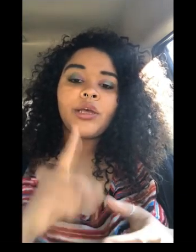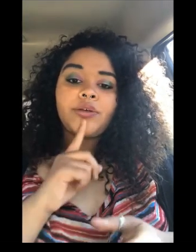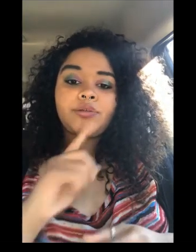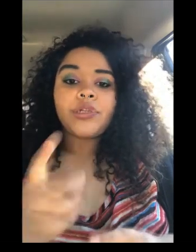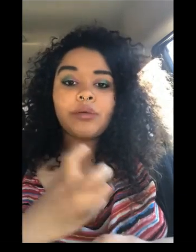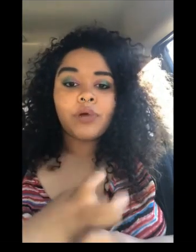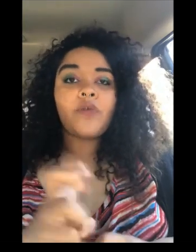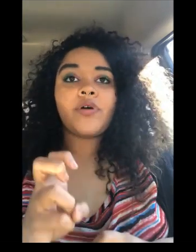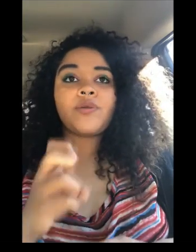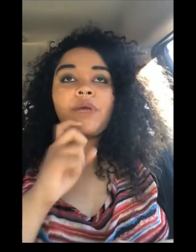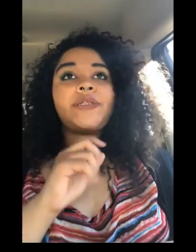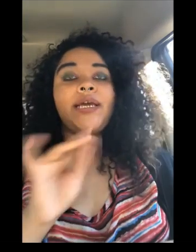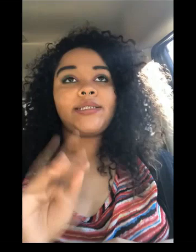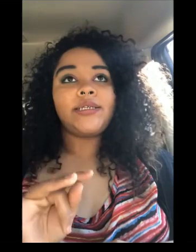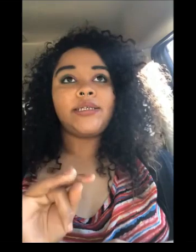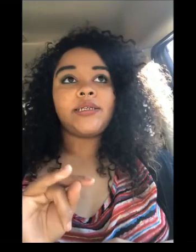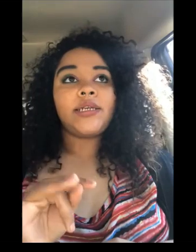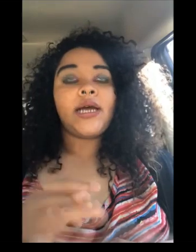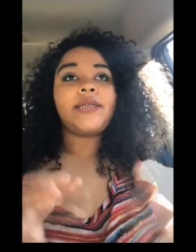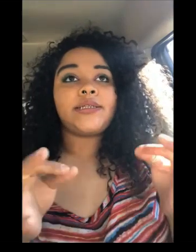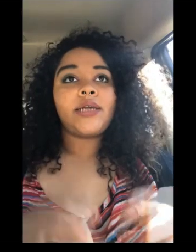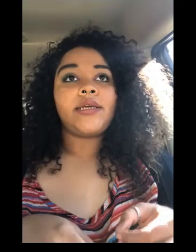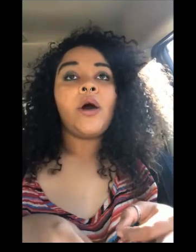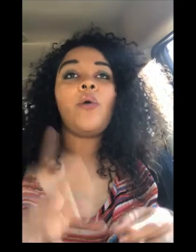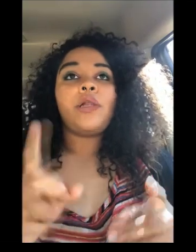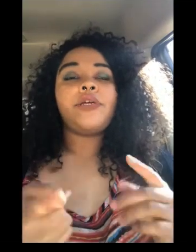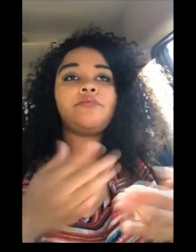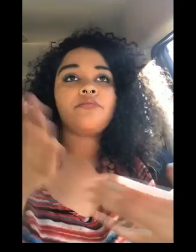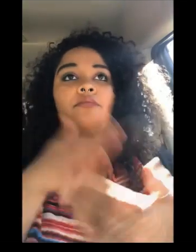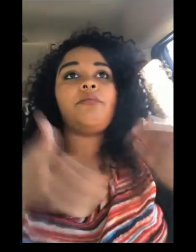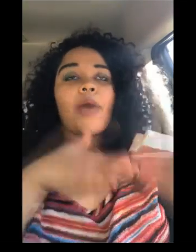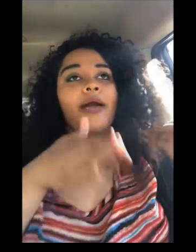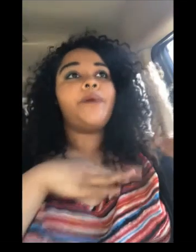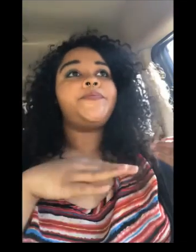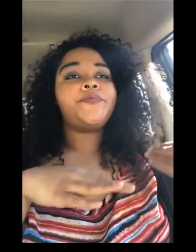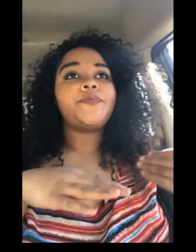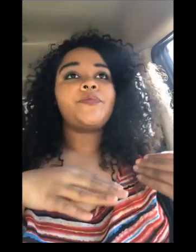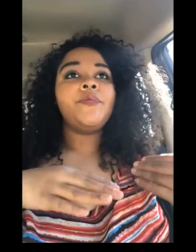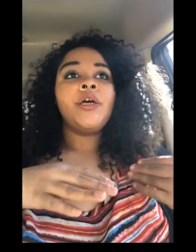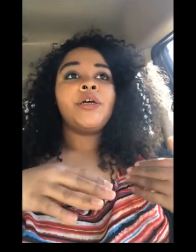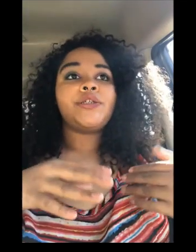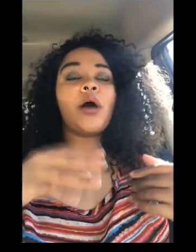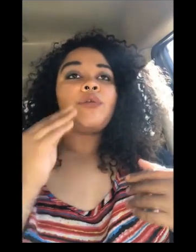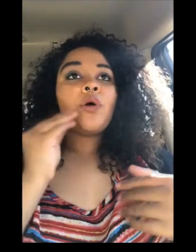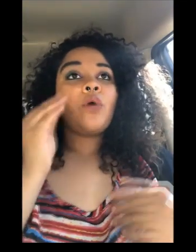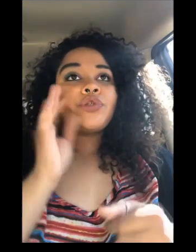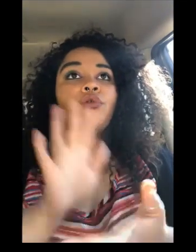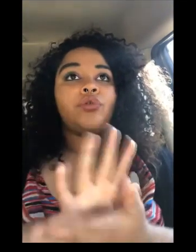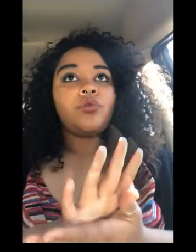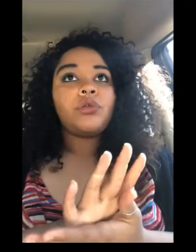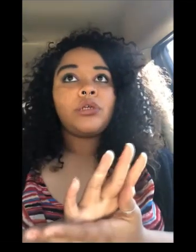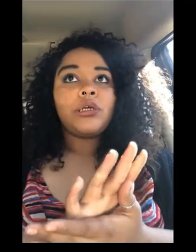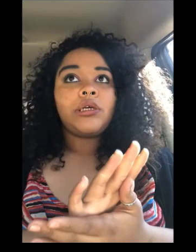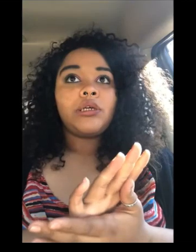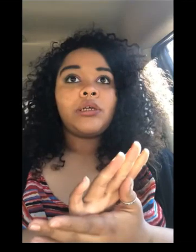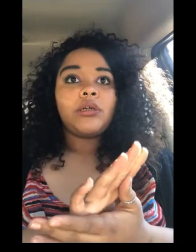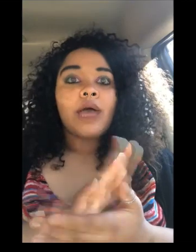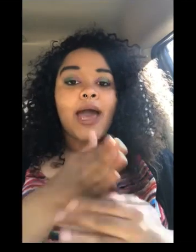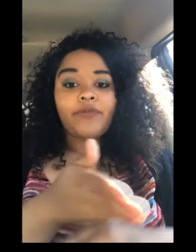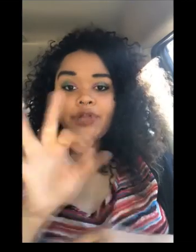was really rough because when i was 18 i decided well let me back up so i was homeschooled after